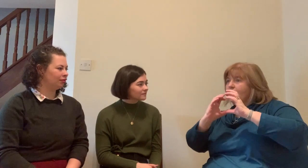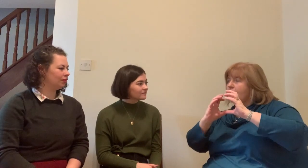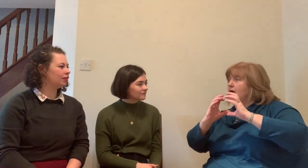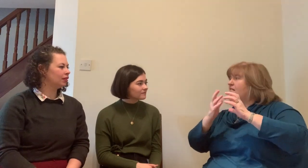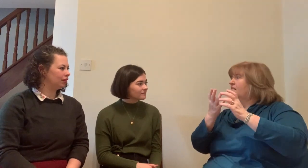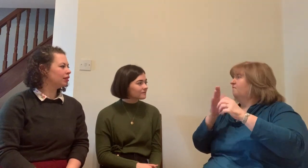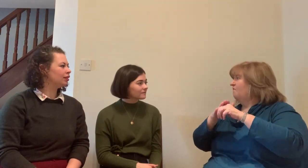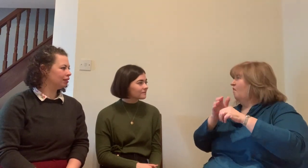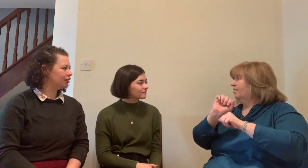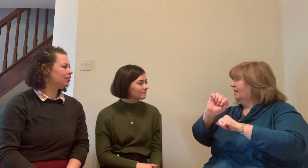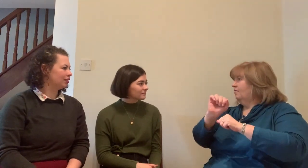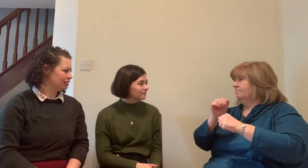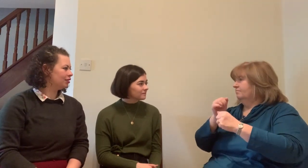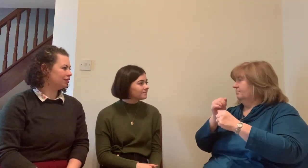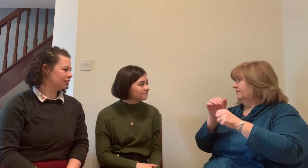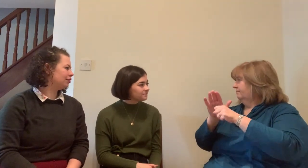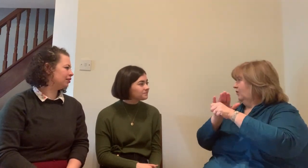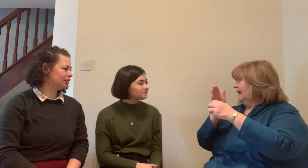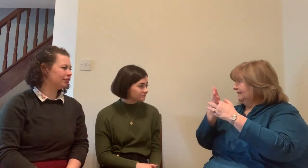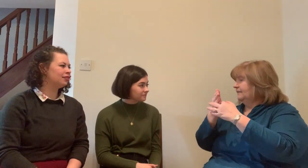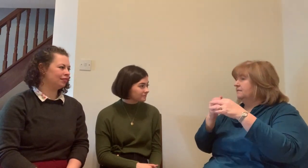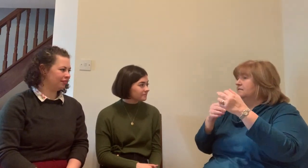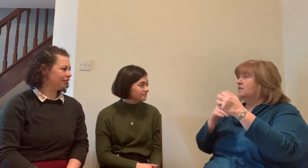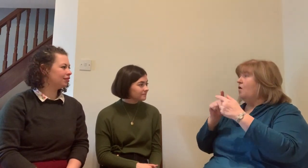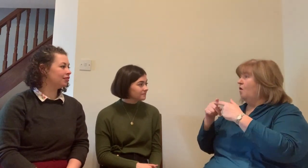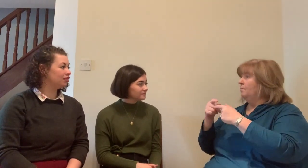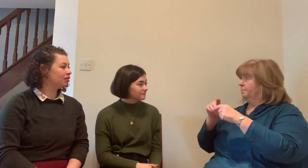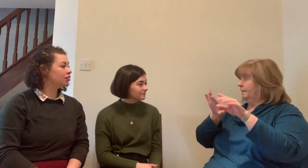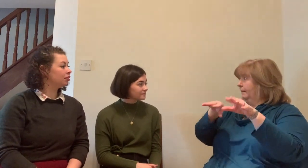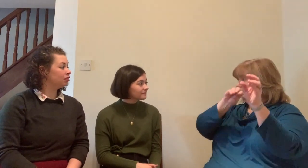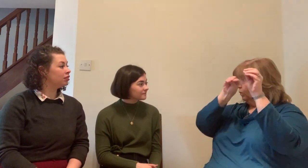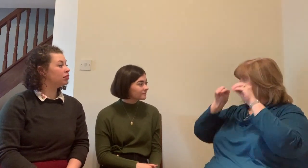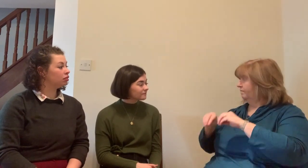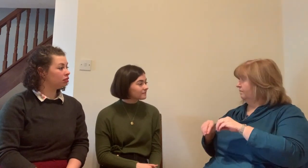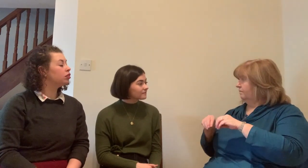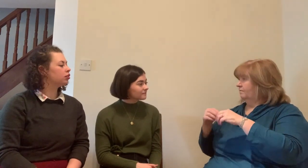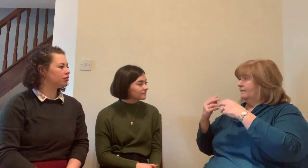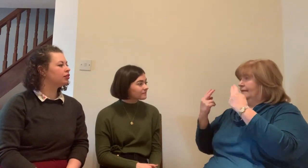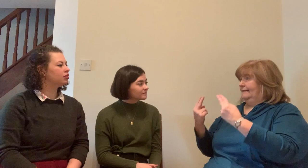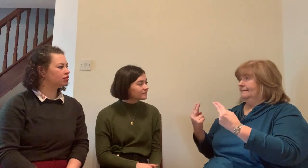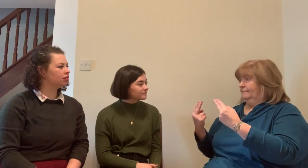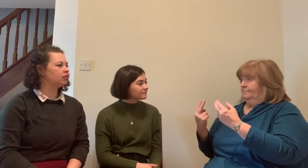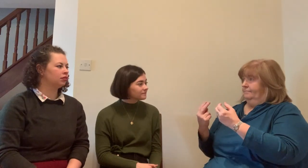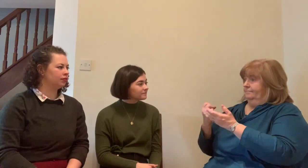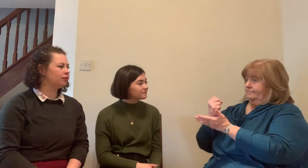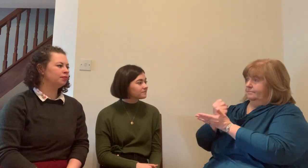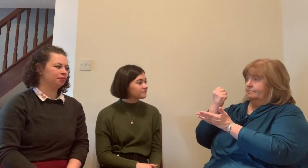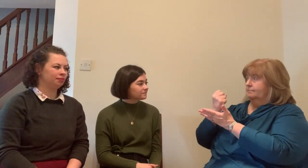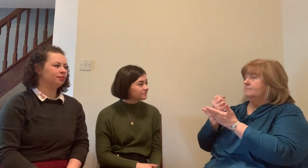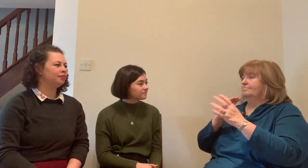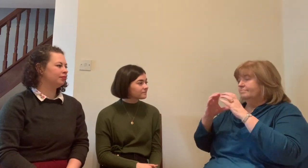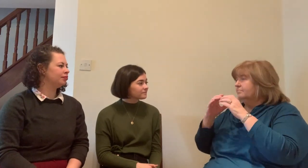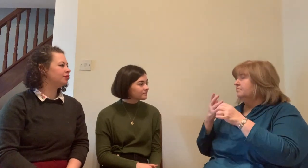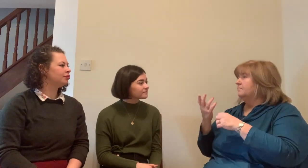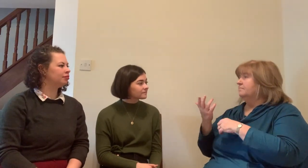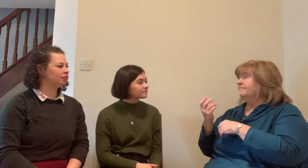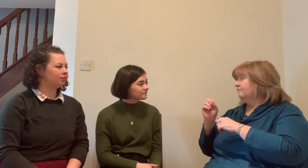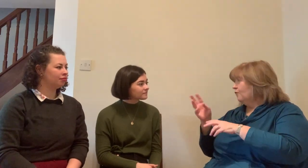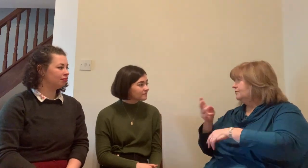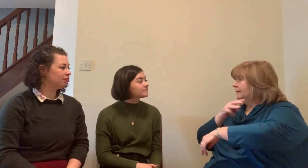impactful when you think about the level of access that they would need and the interpretation that they would need in order for understanding